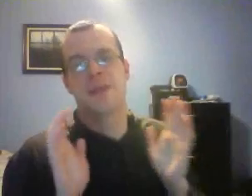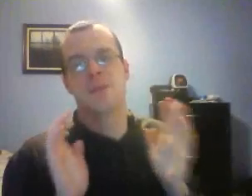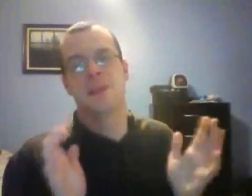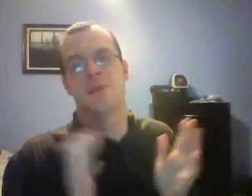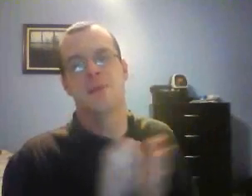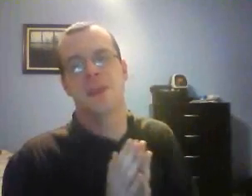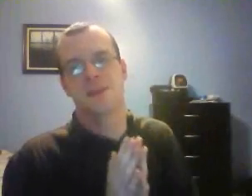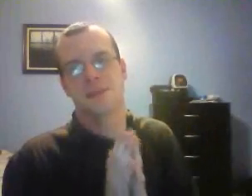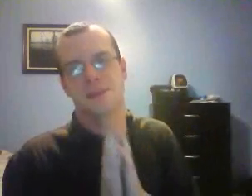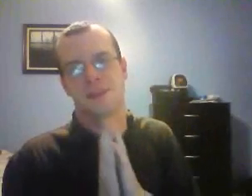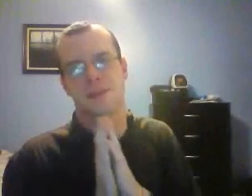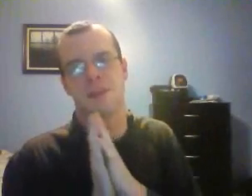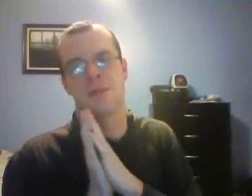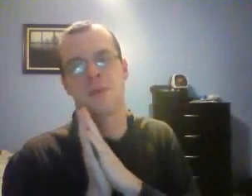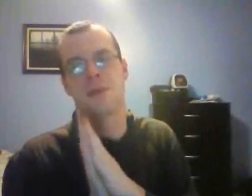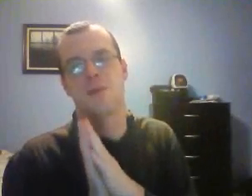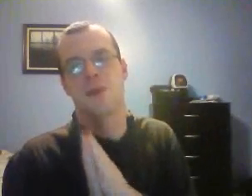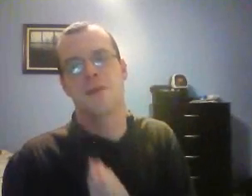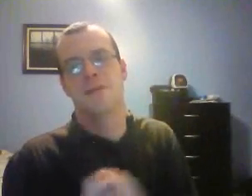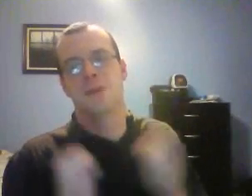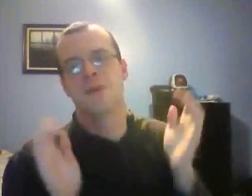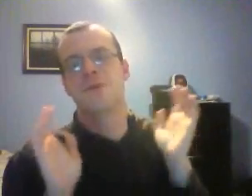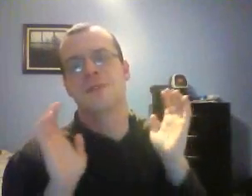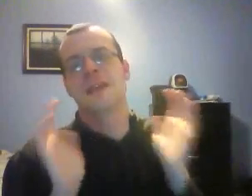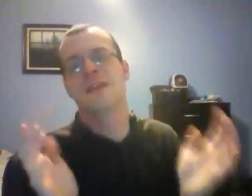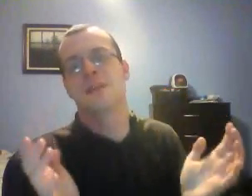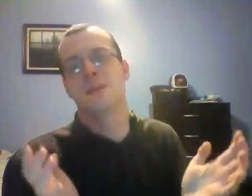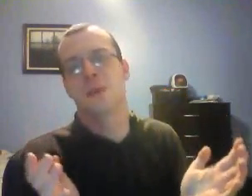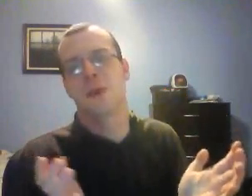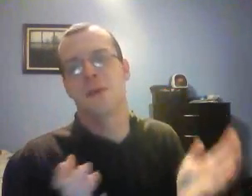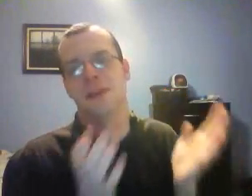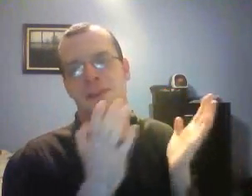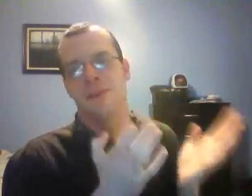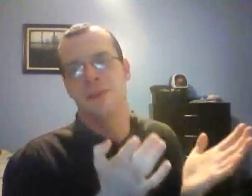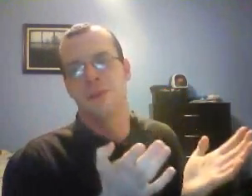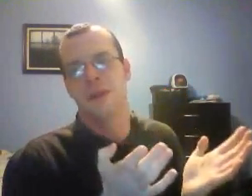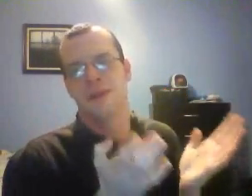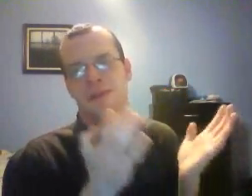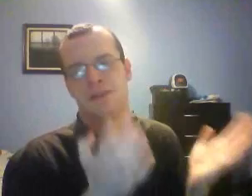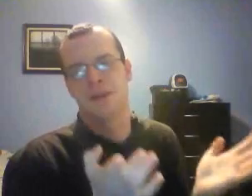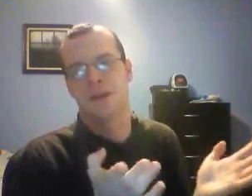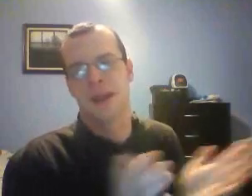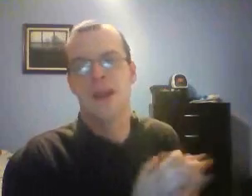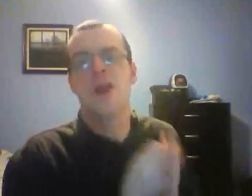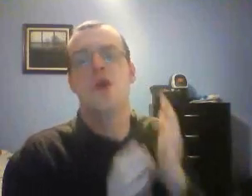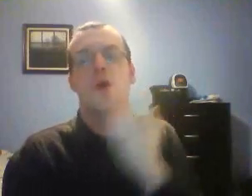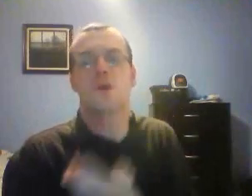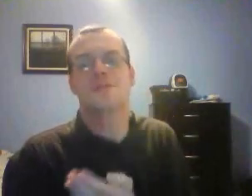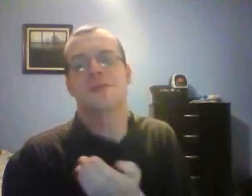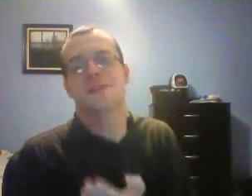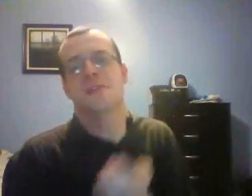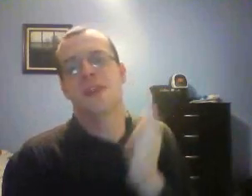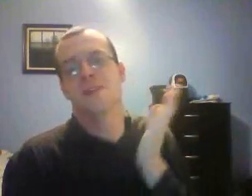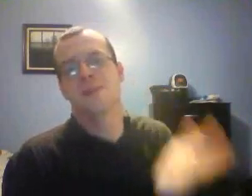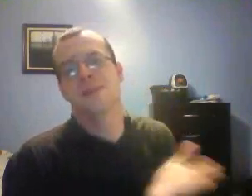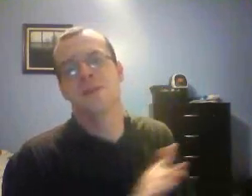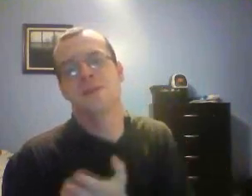that I blame them because this is something you'd be really proud of. If there ever was anything you'd be proud of as WWE as an entirety or as a wrestling fan, especially those